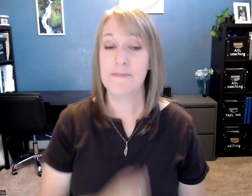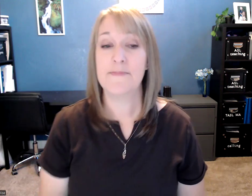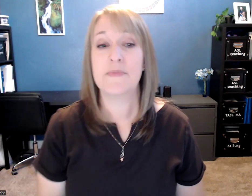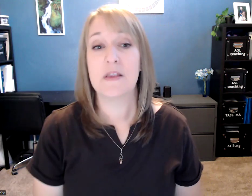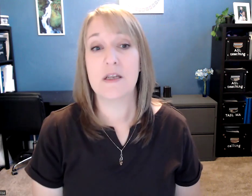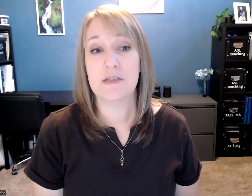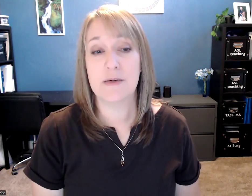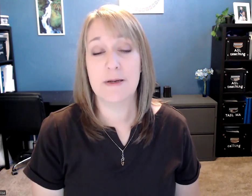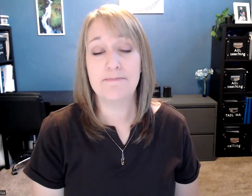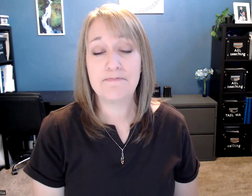Then it goes that way.